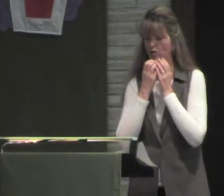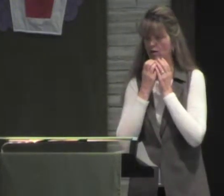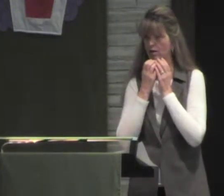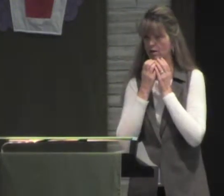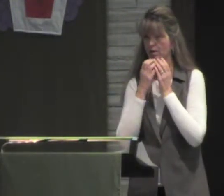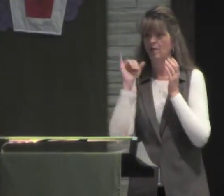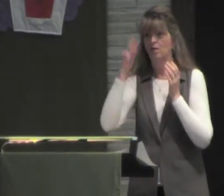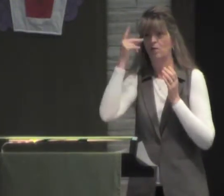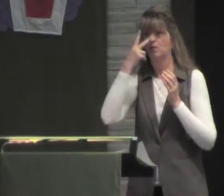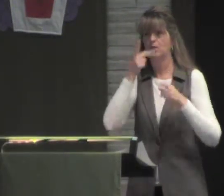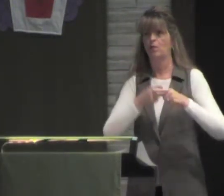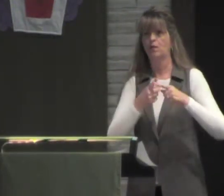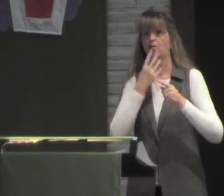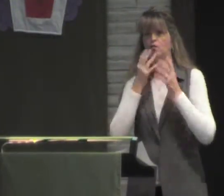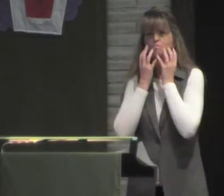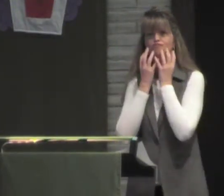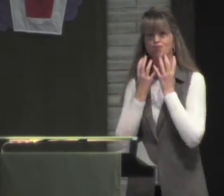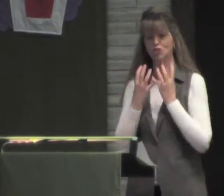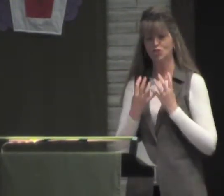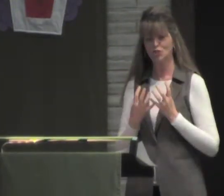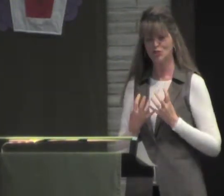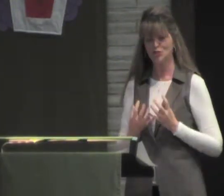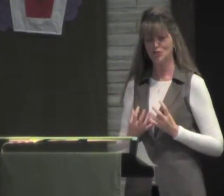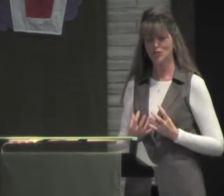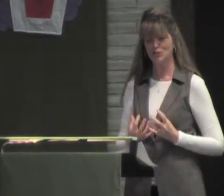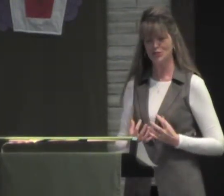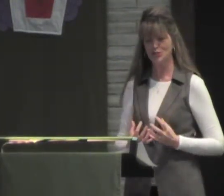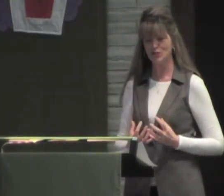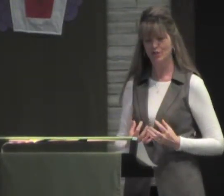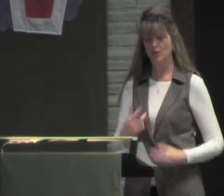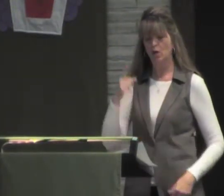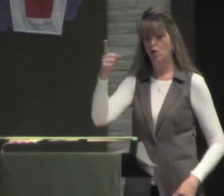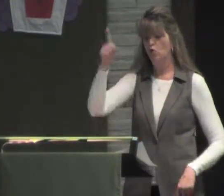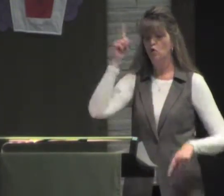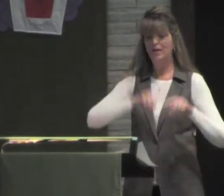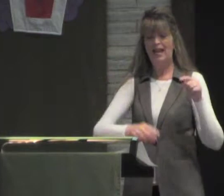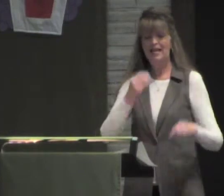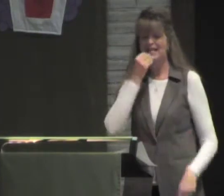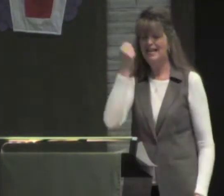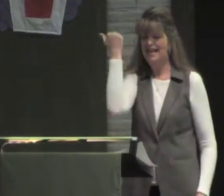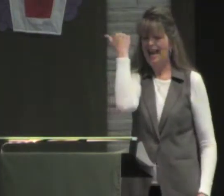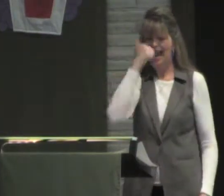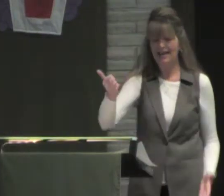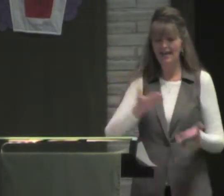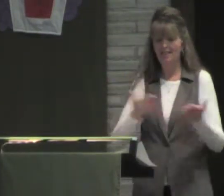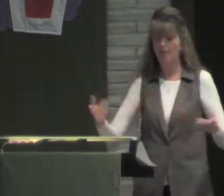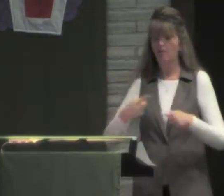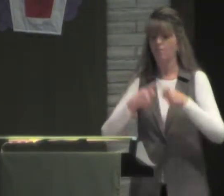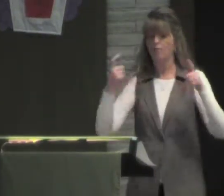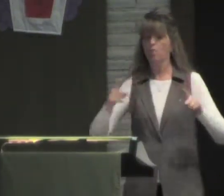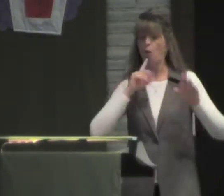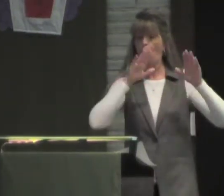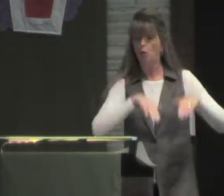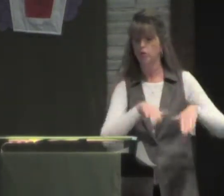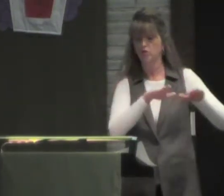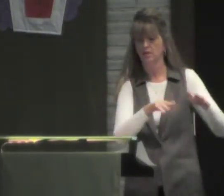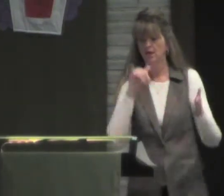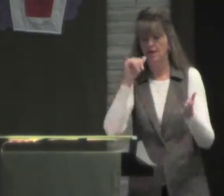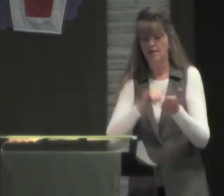You're also not allowed to trim your beard. And that's why you'll see the Orthodox Jewish men with the big, long beards. You